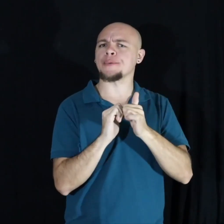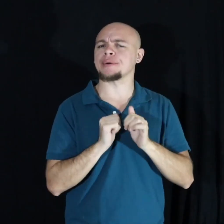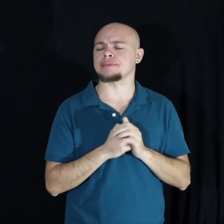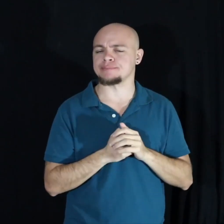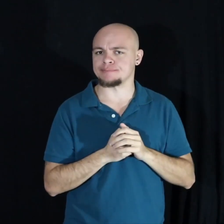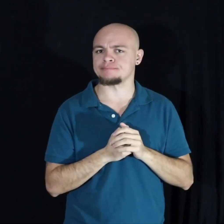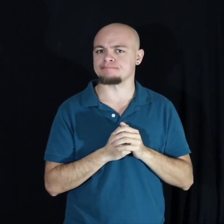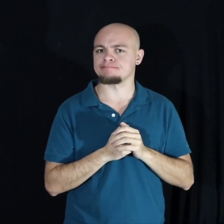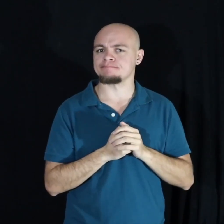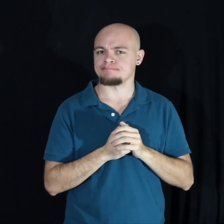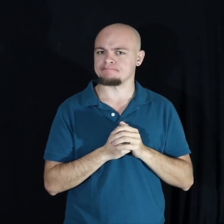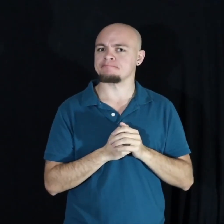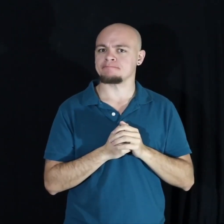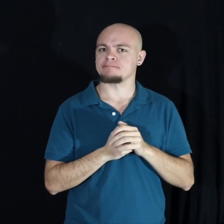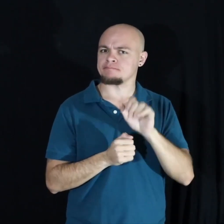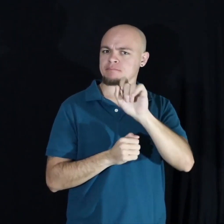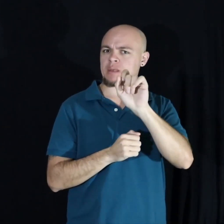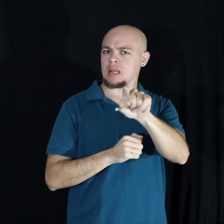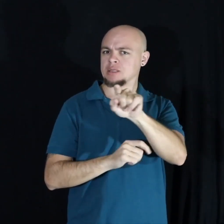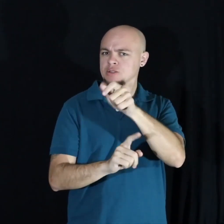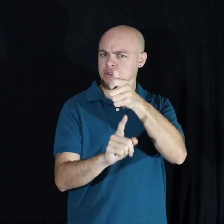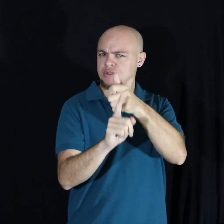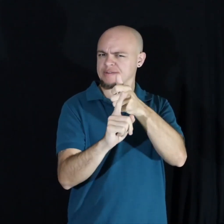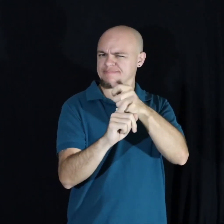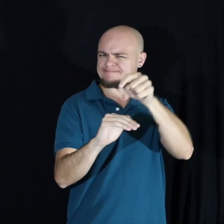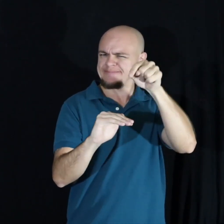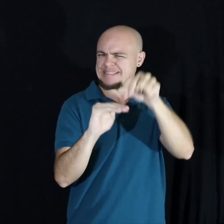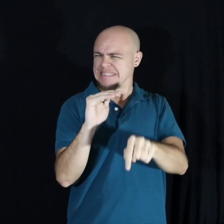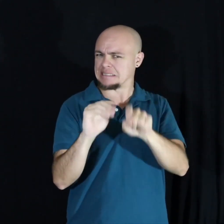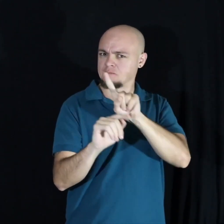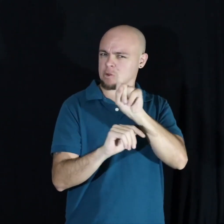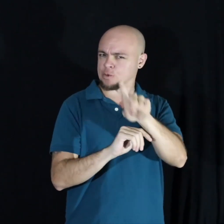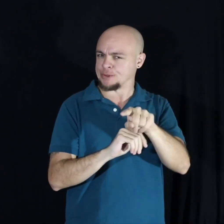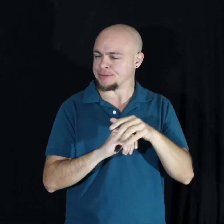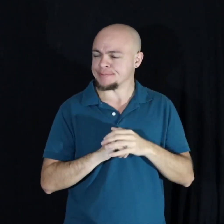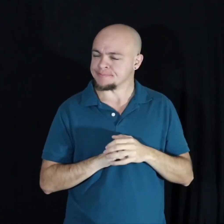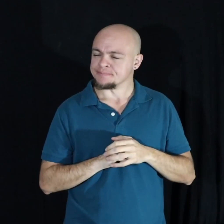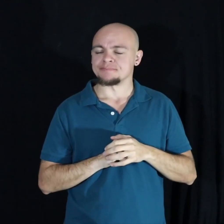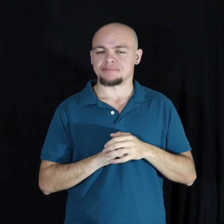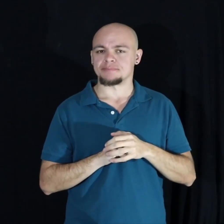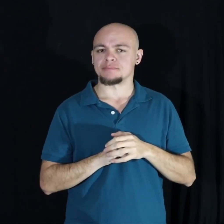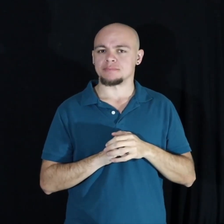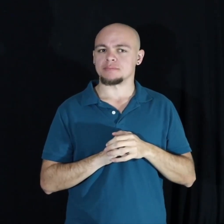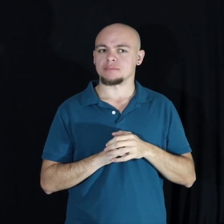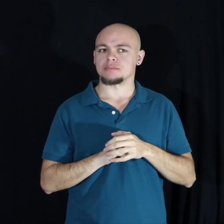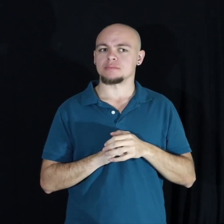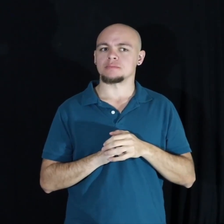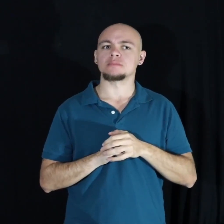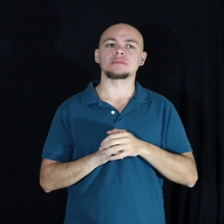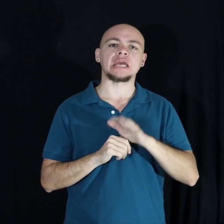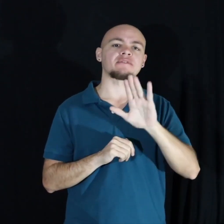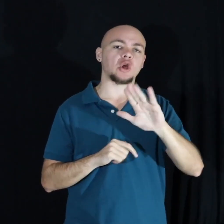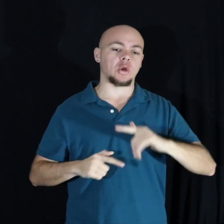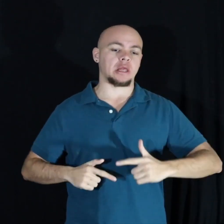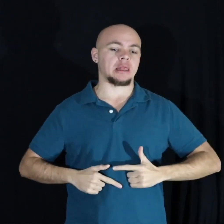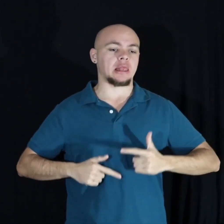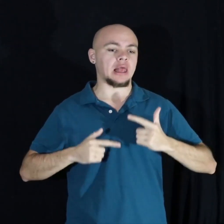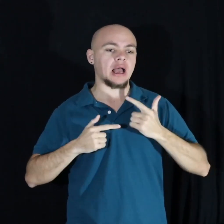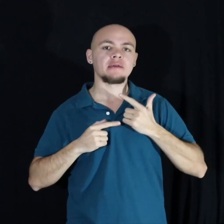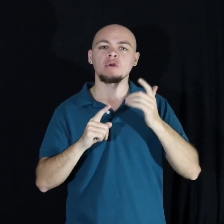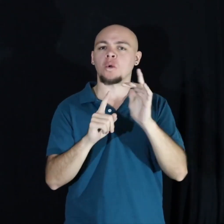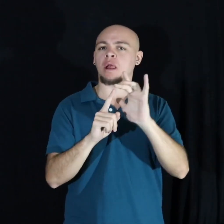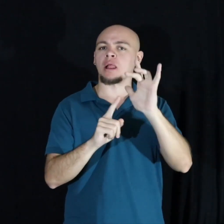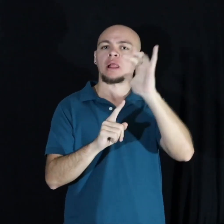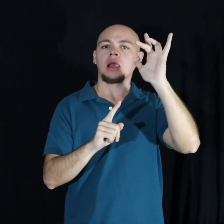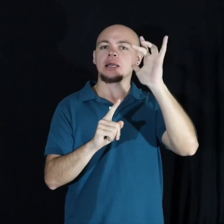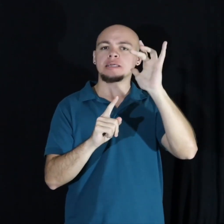And I challenge you to ask yourself a deeper question. What happens when your light is dimming? When your flames are